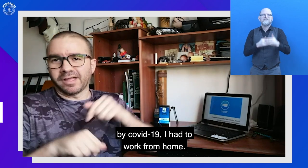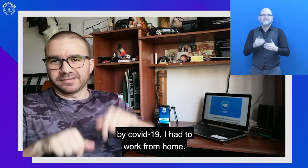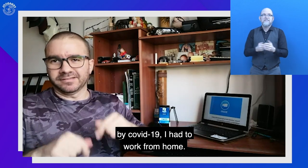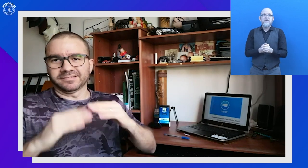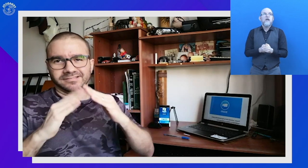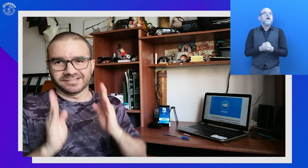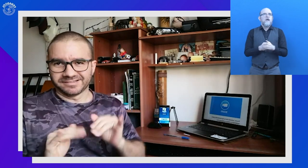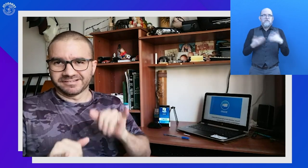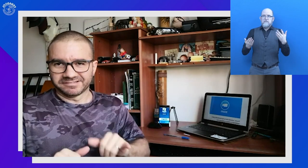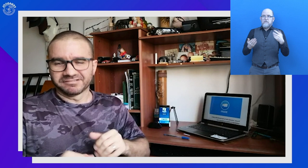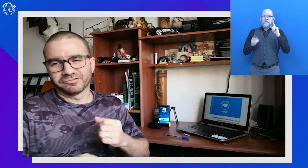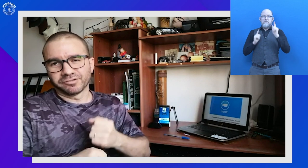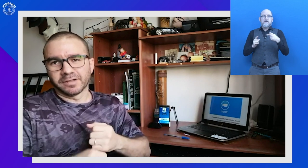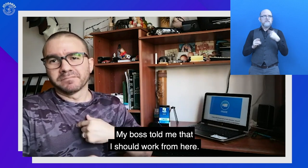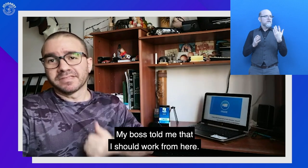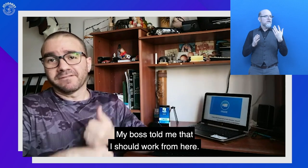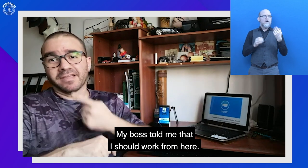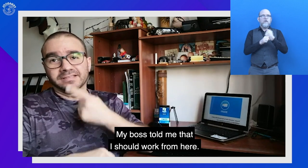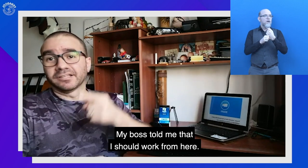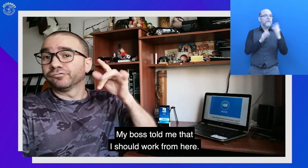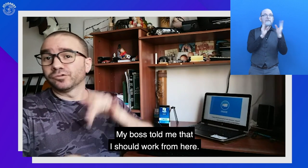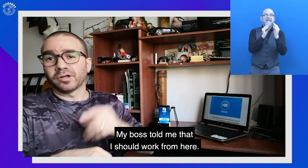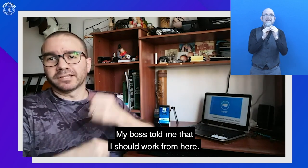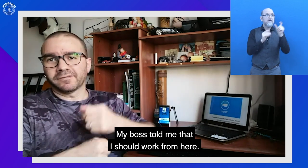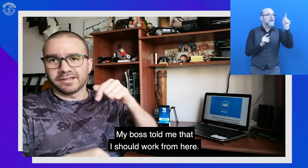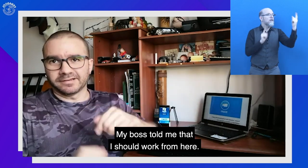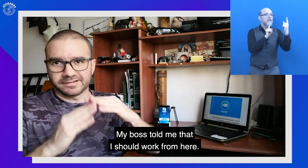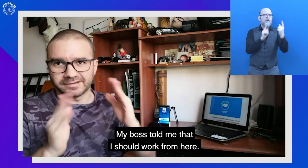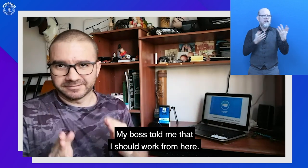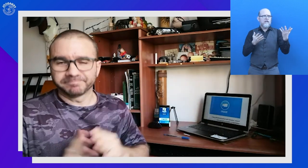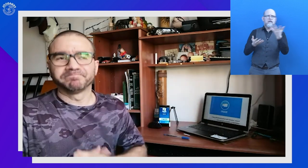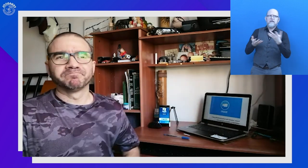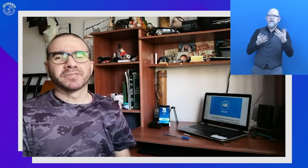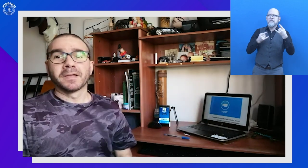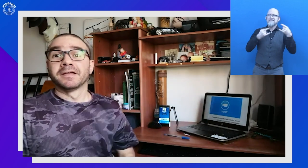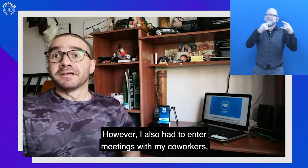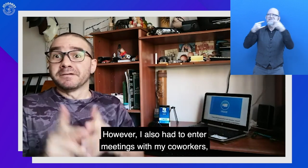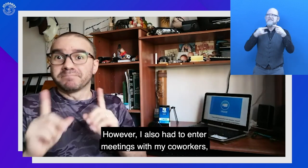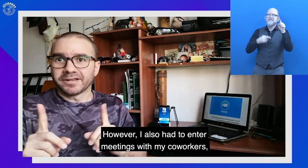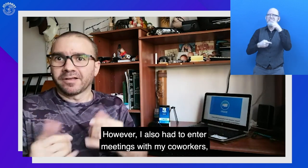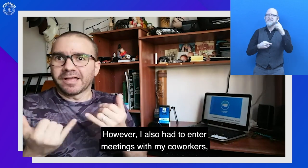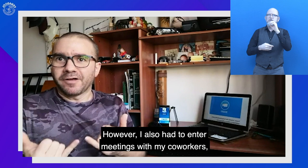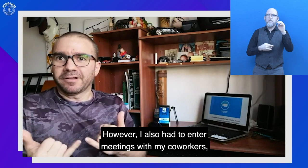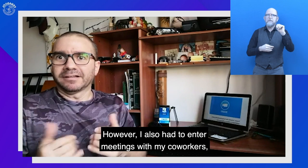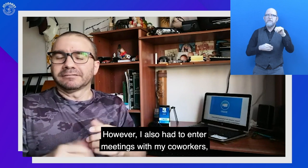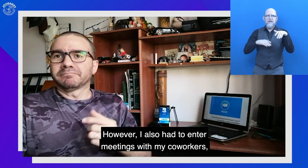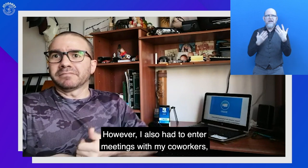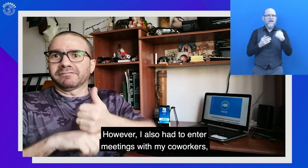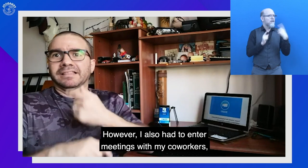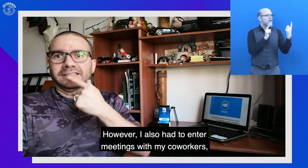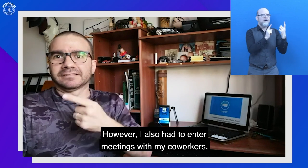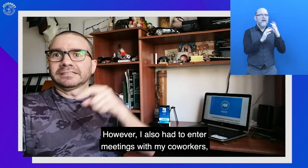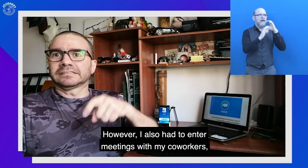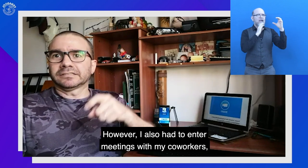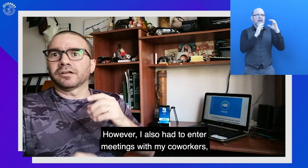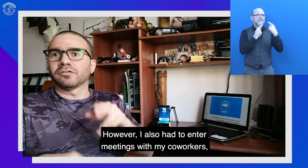work from home. My boss told me that I should work from here. However, I also had